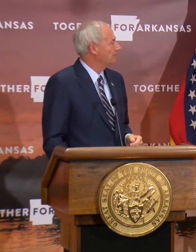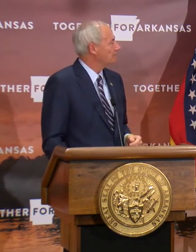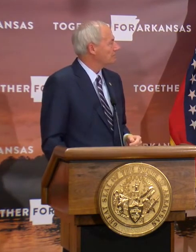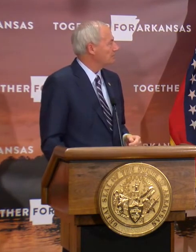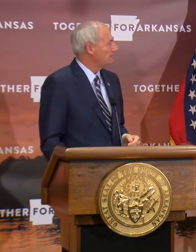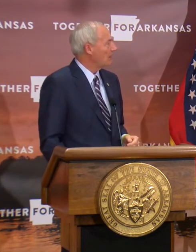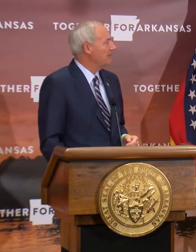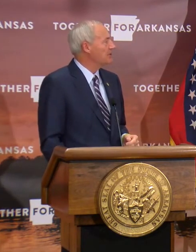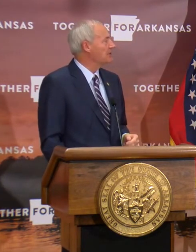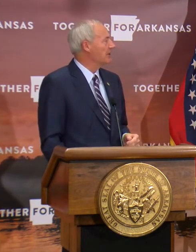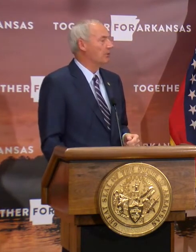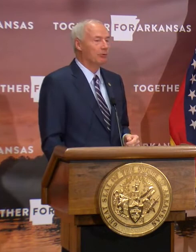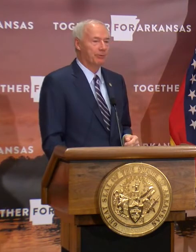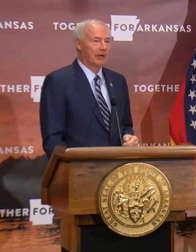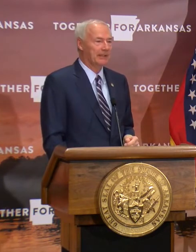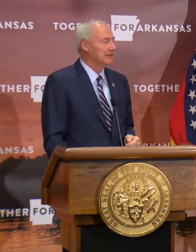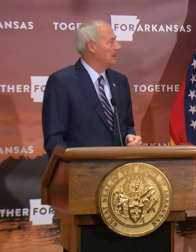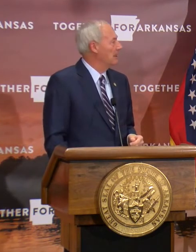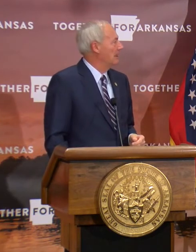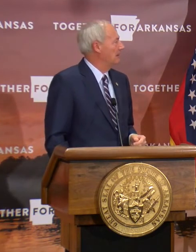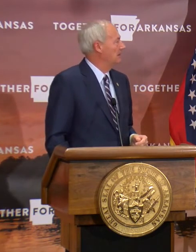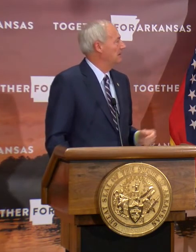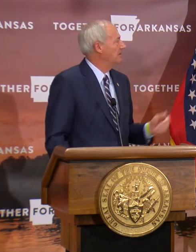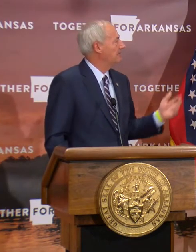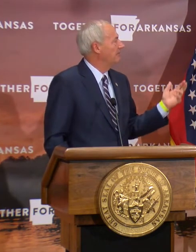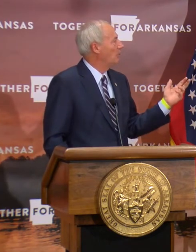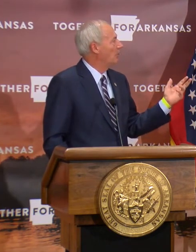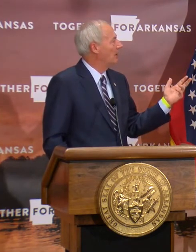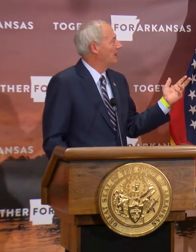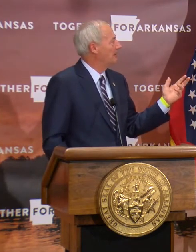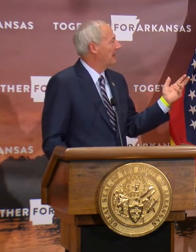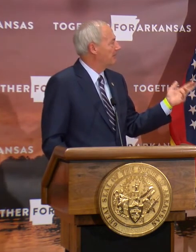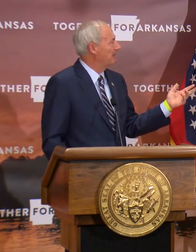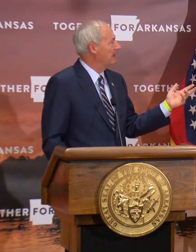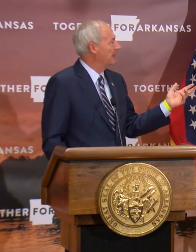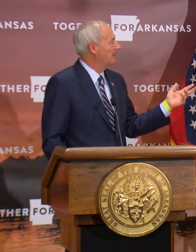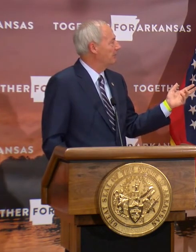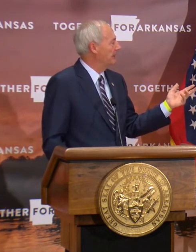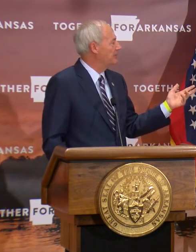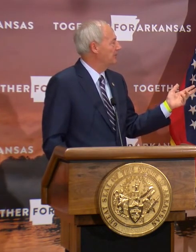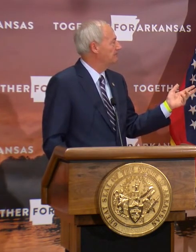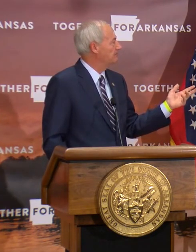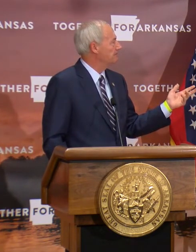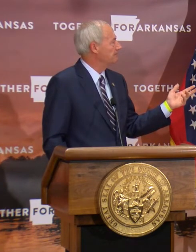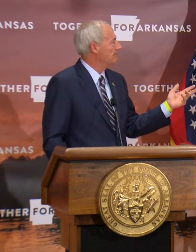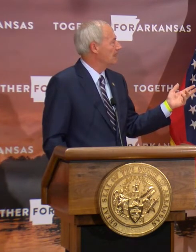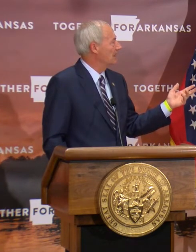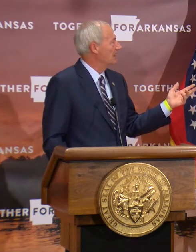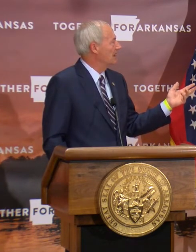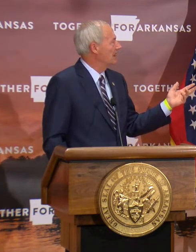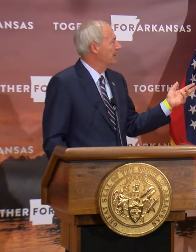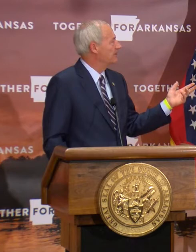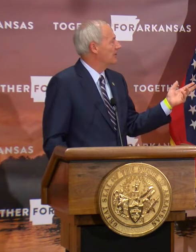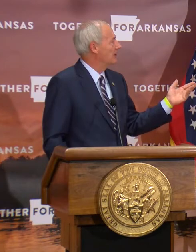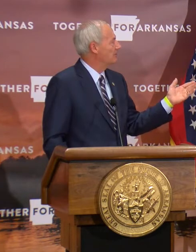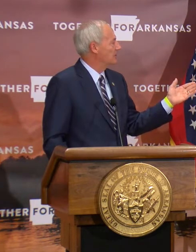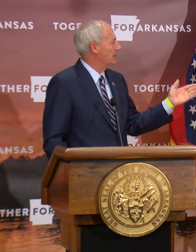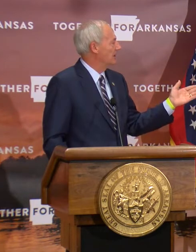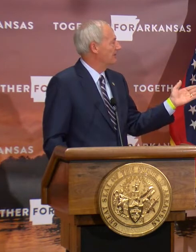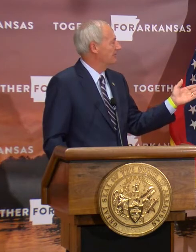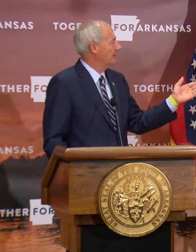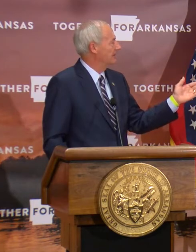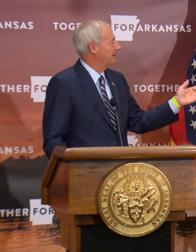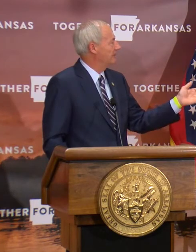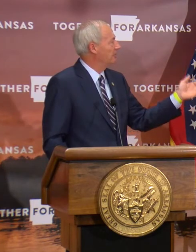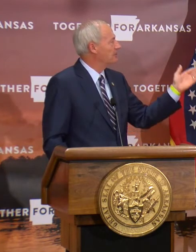this is the growth rate by public health region in terms